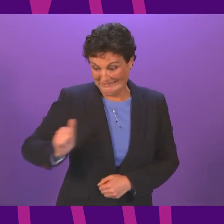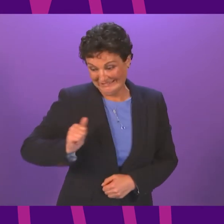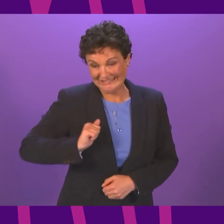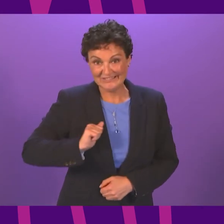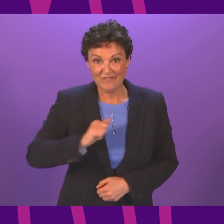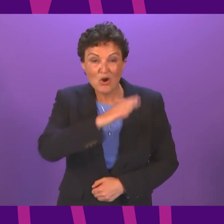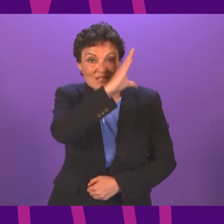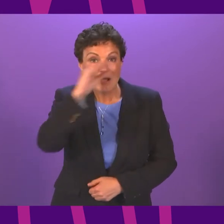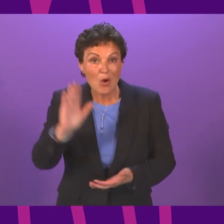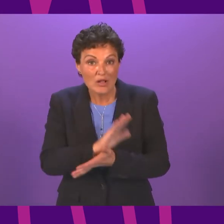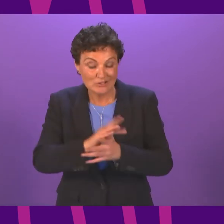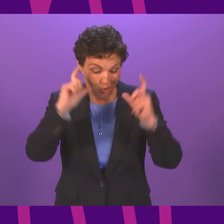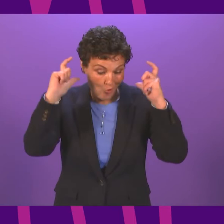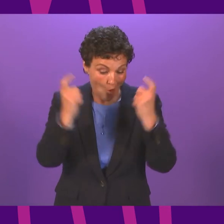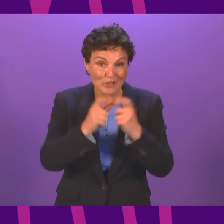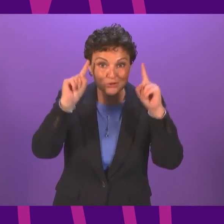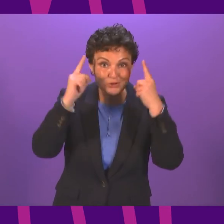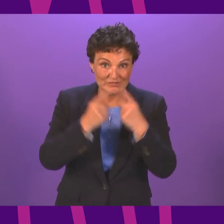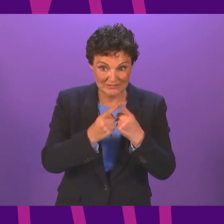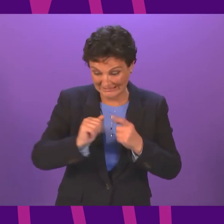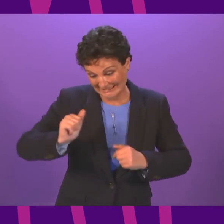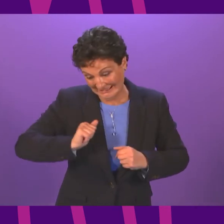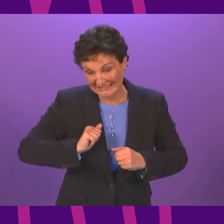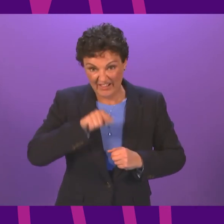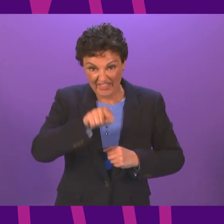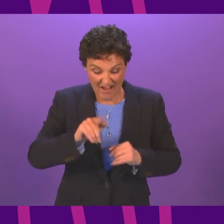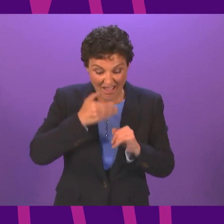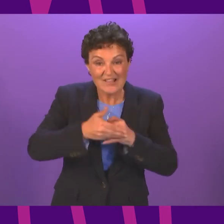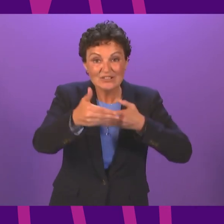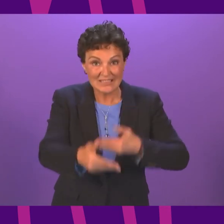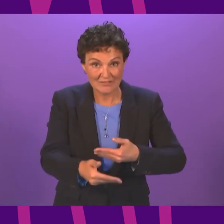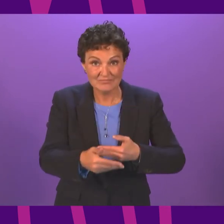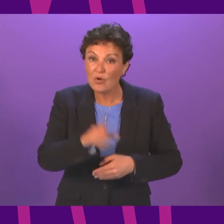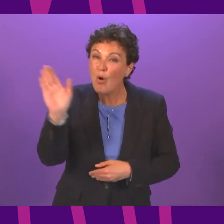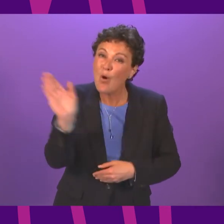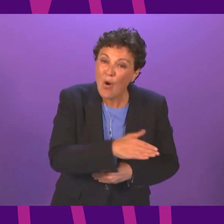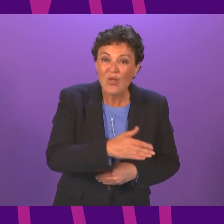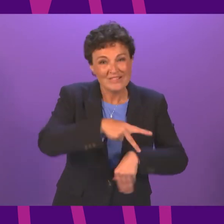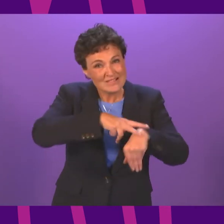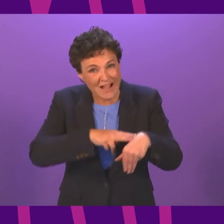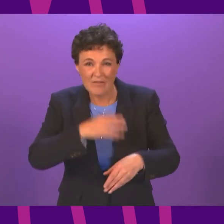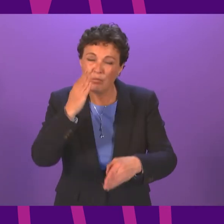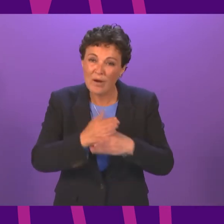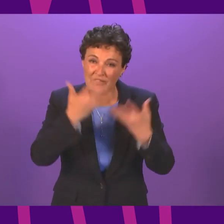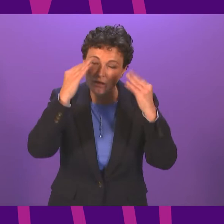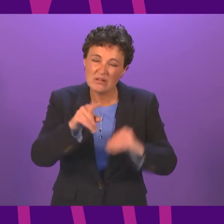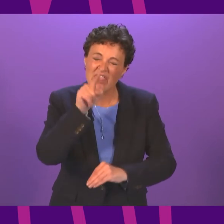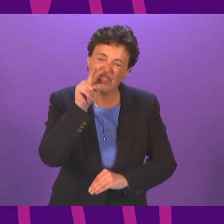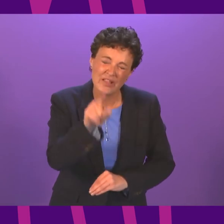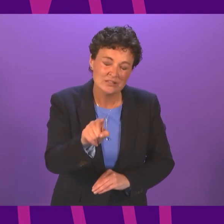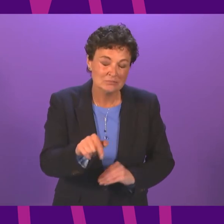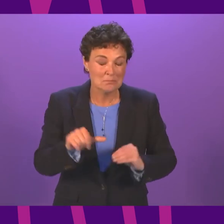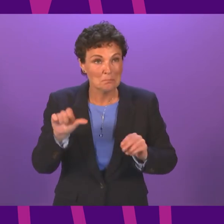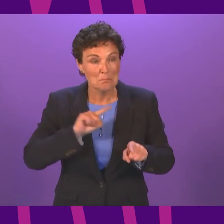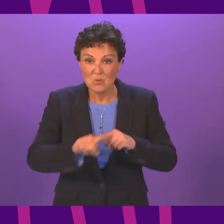summer holidays. Colleges and universities are also nearing the end of term. For everyone working in education, this will have been the toughest and